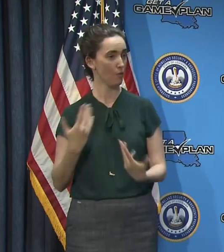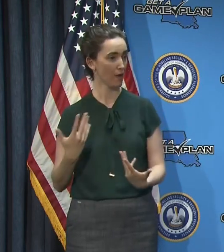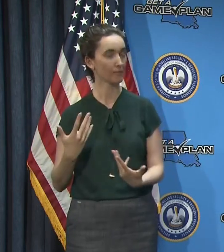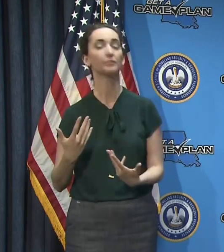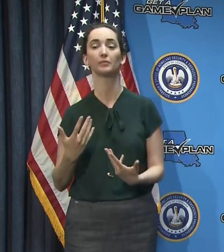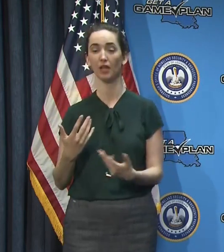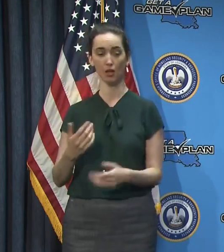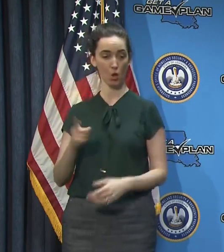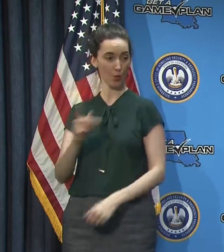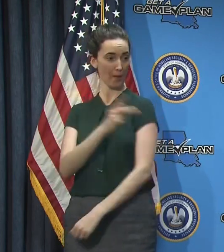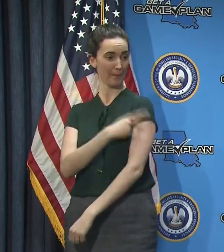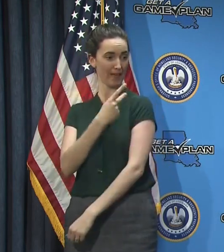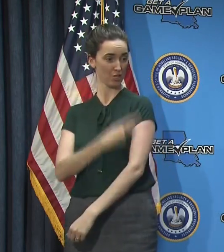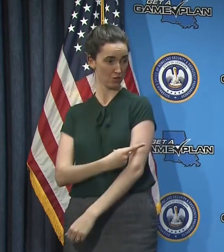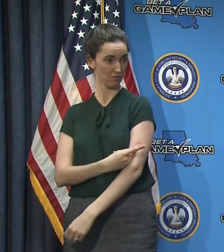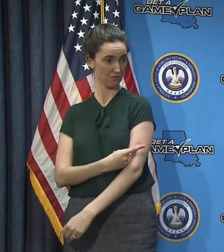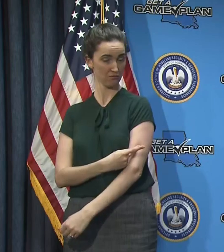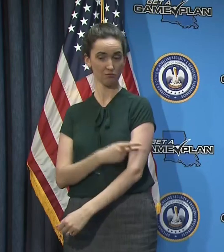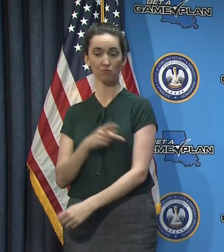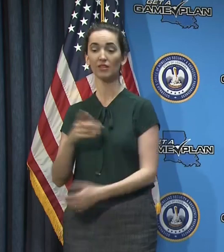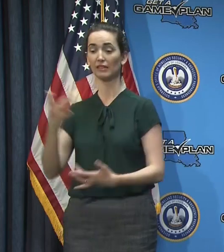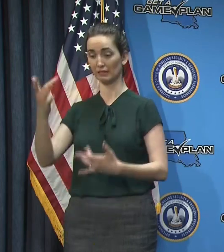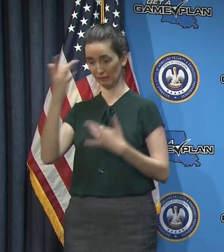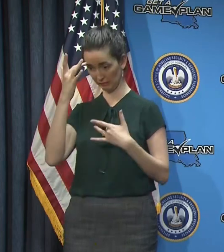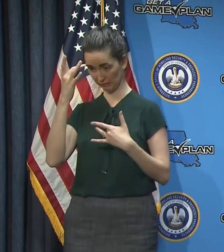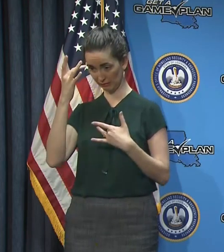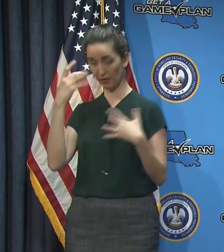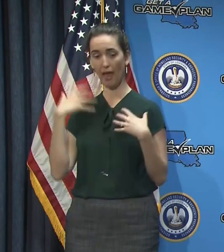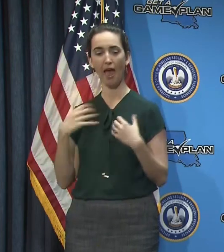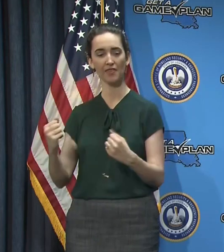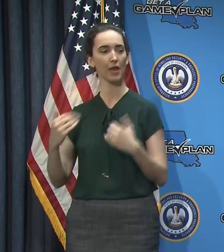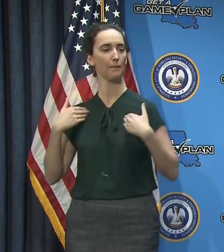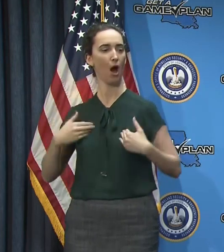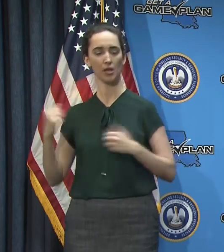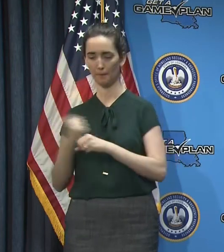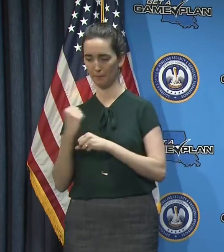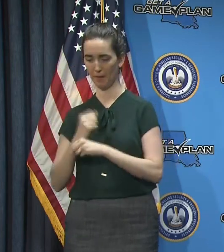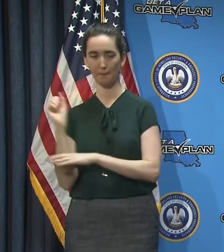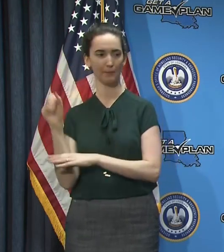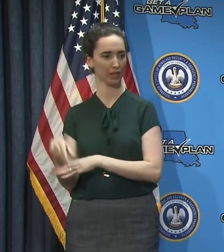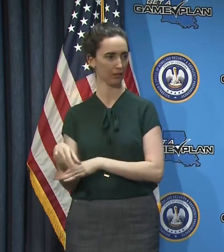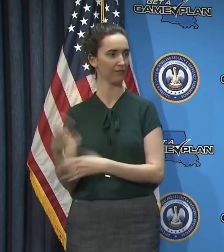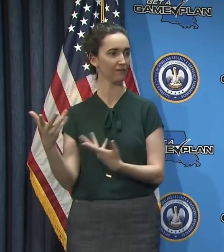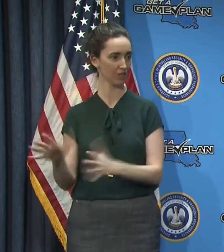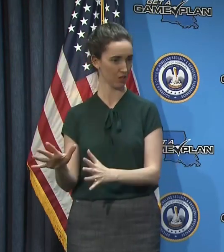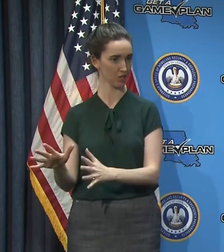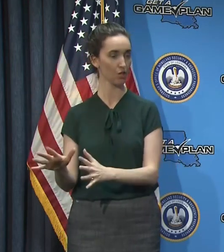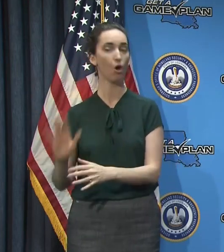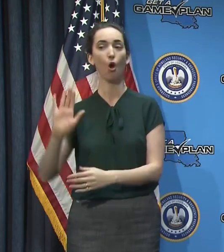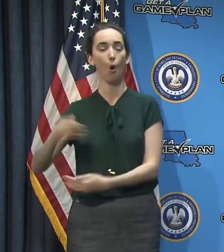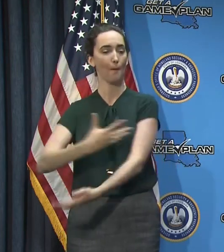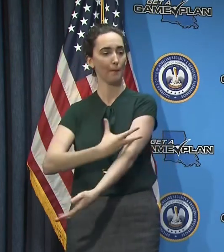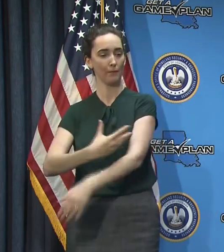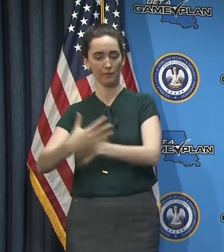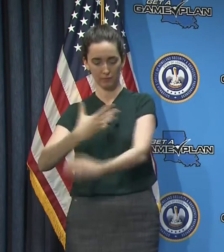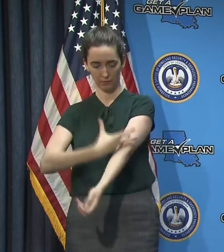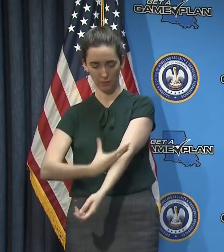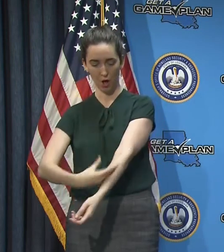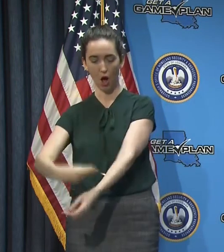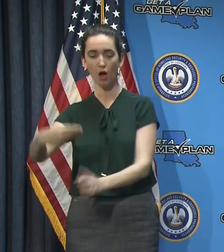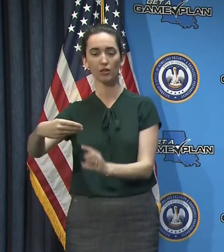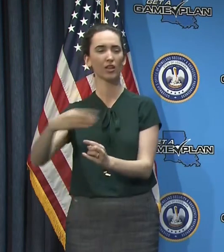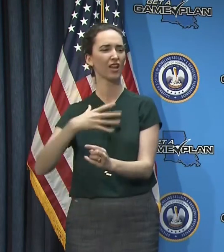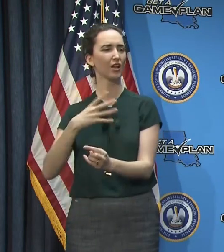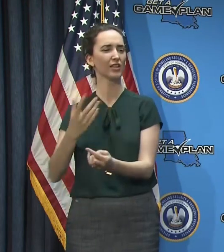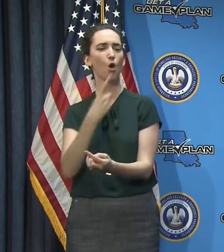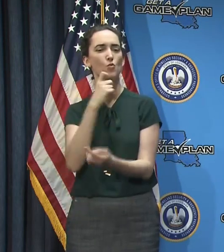take, you take plasma from an individual who's developed the antibodies because they've recovered from the disease. And then you use that plasma